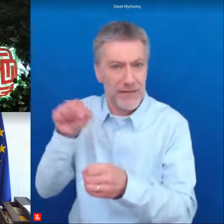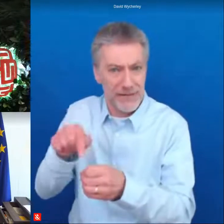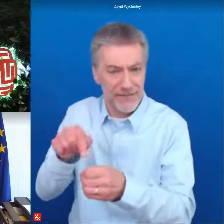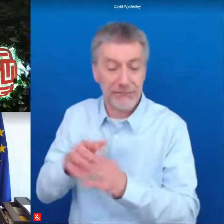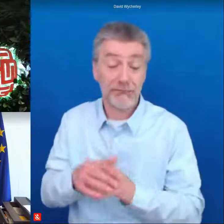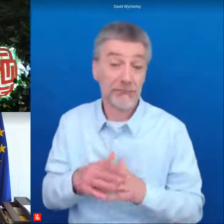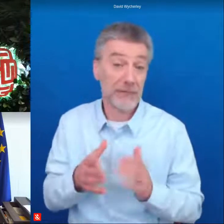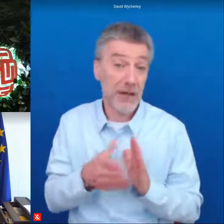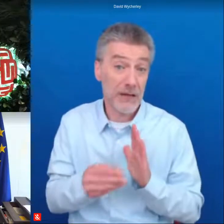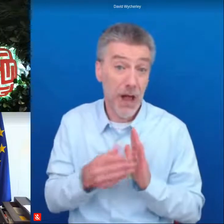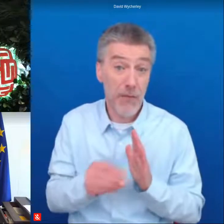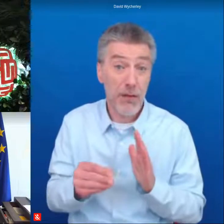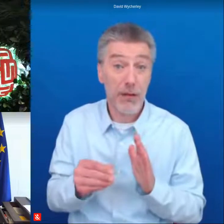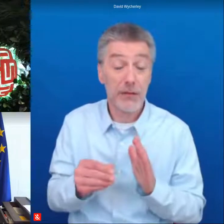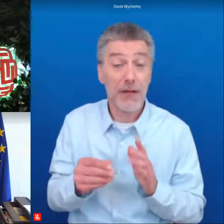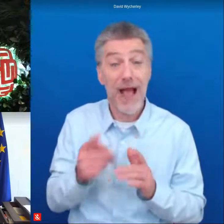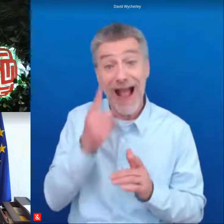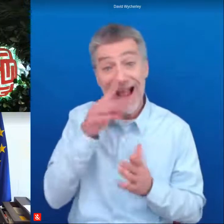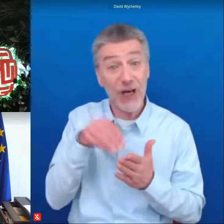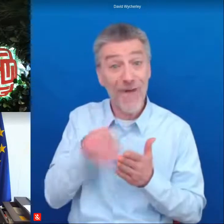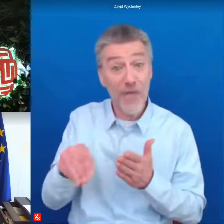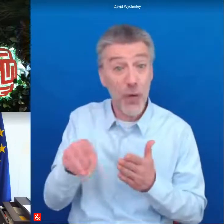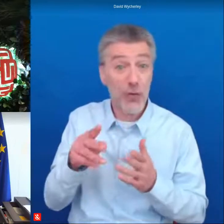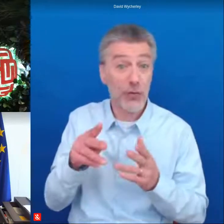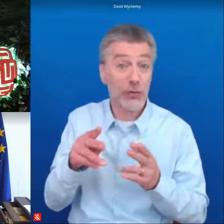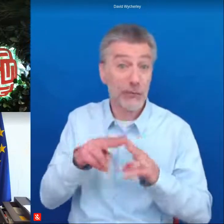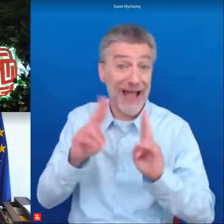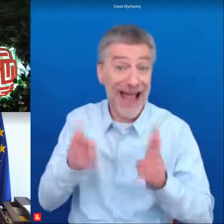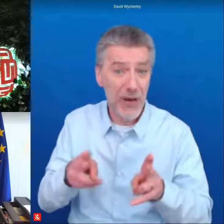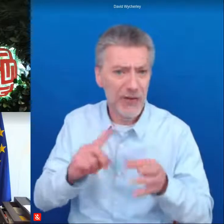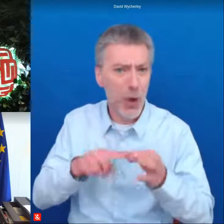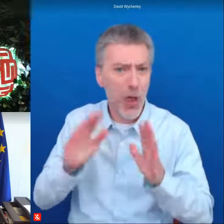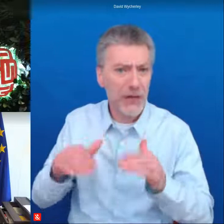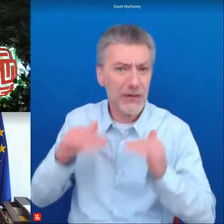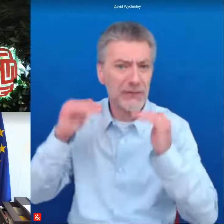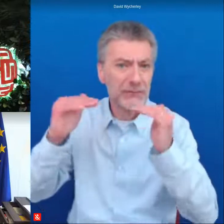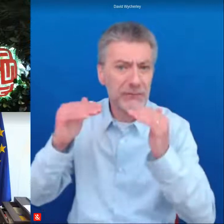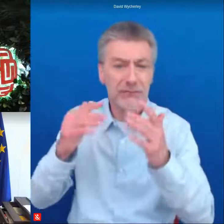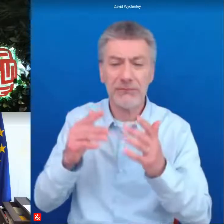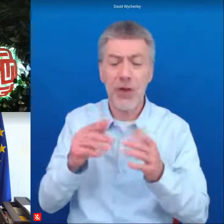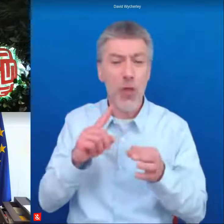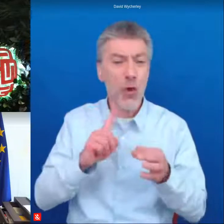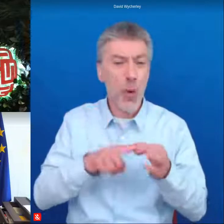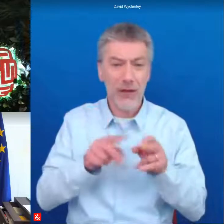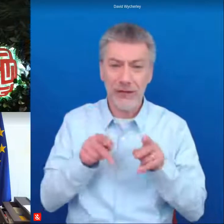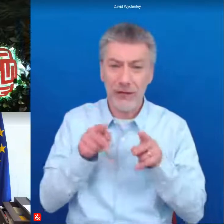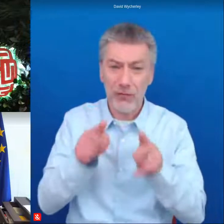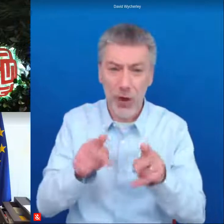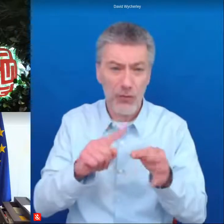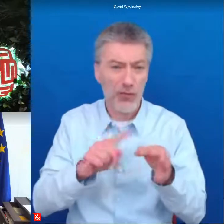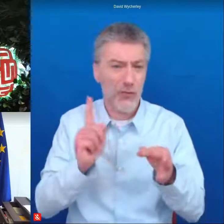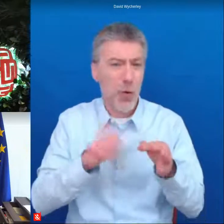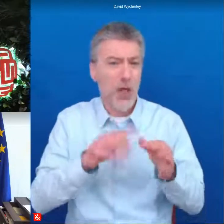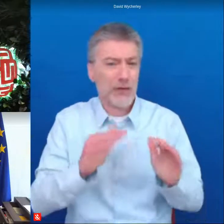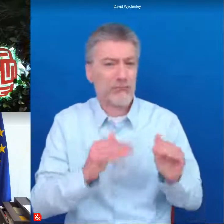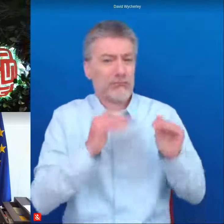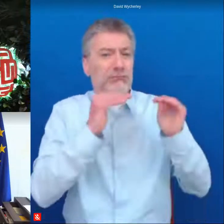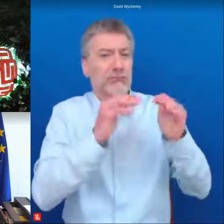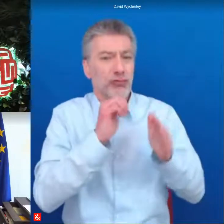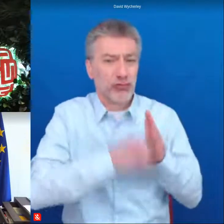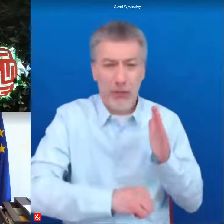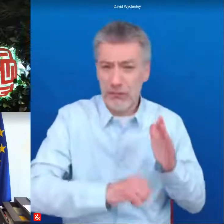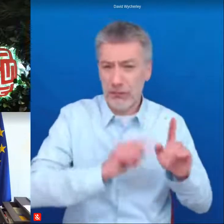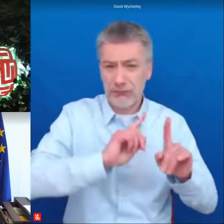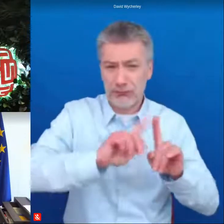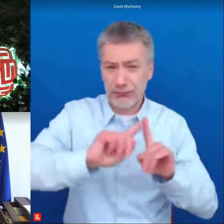housing is place-based the quality and availability of schools roads hospitals shops in fact all infrastructure and public